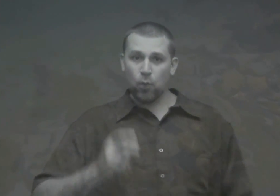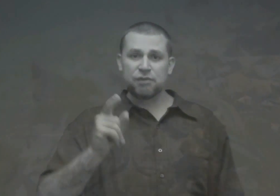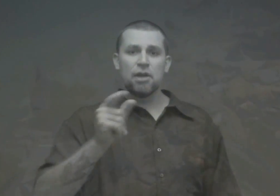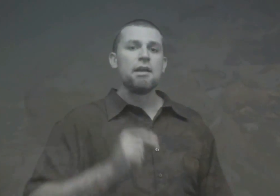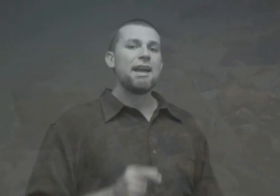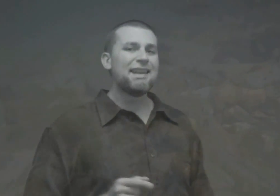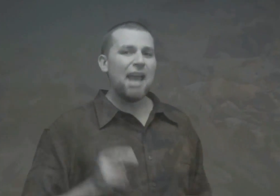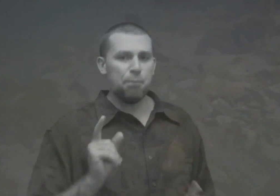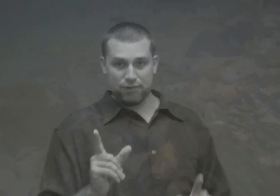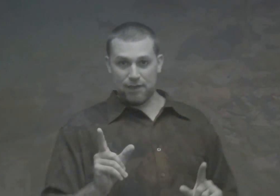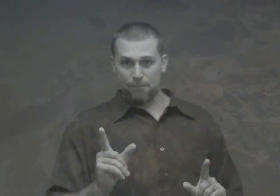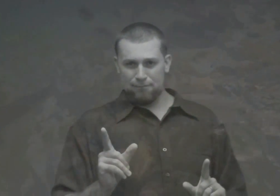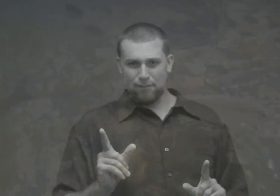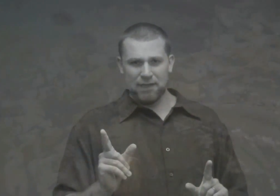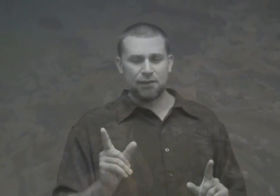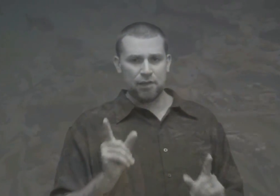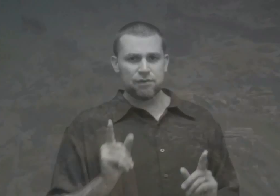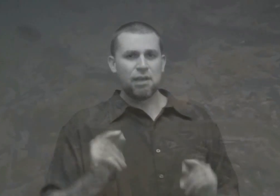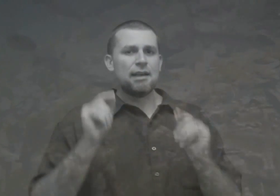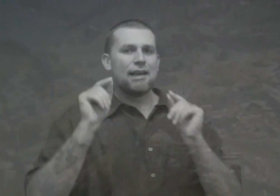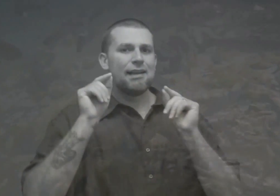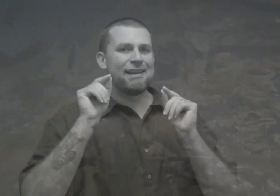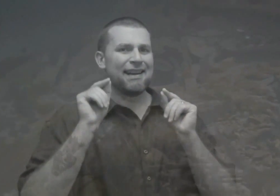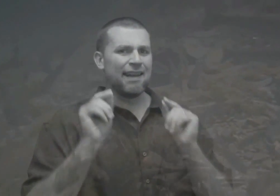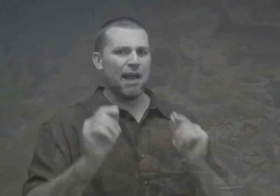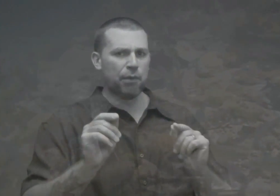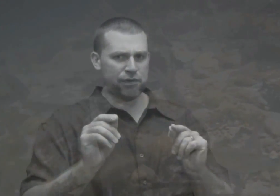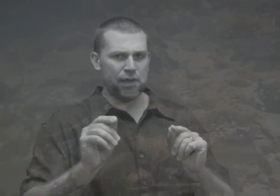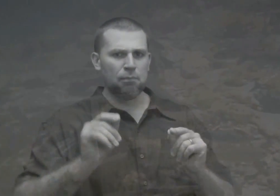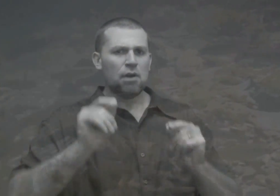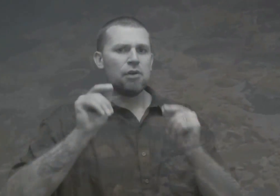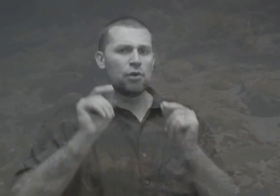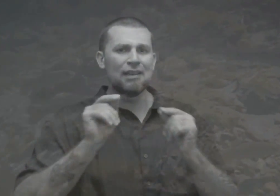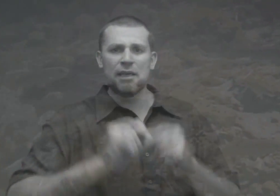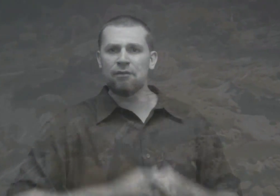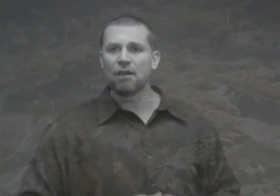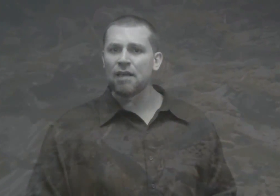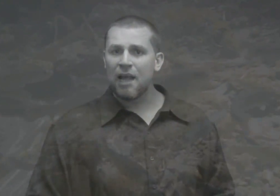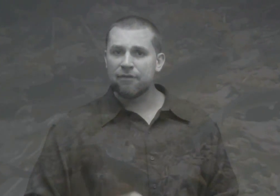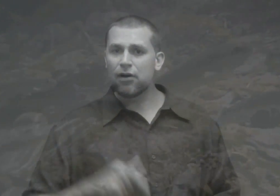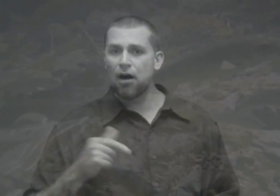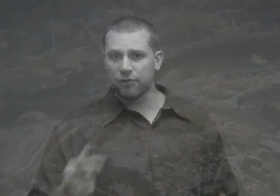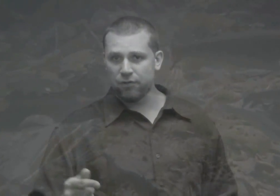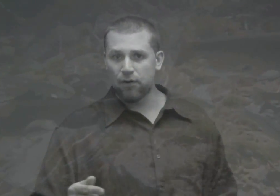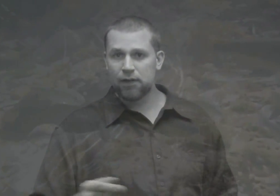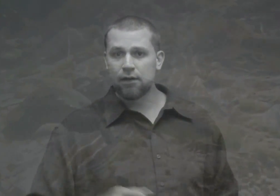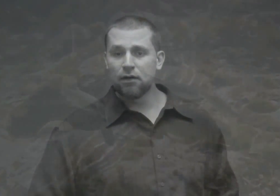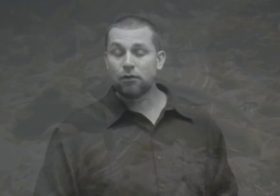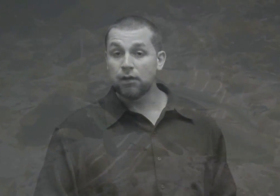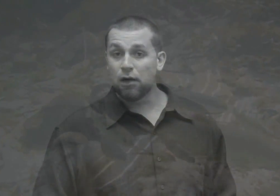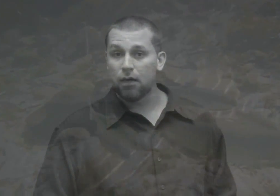which enables them, get this, it enables them to live a life contrary to God.